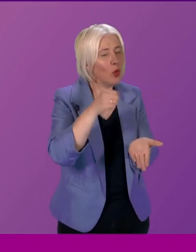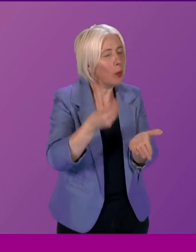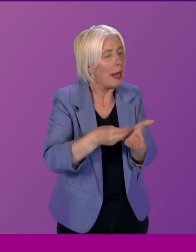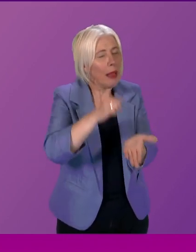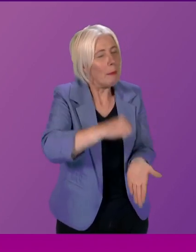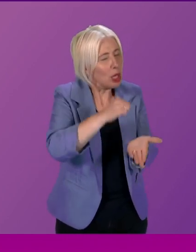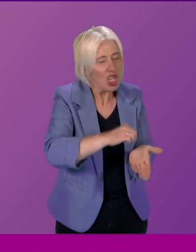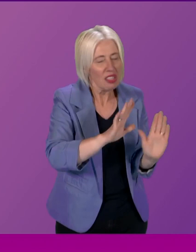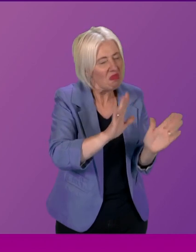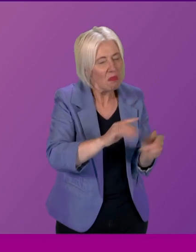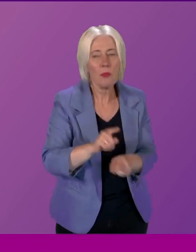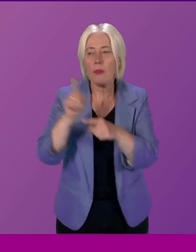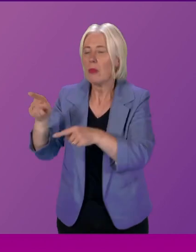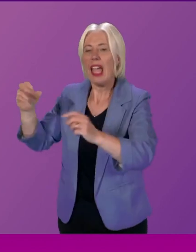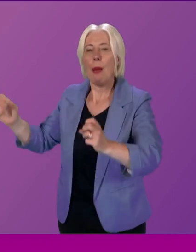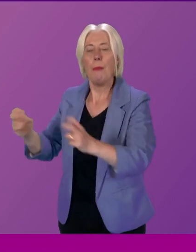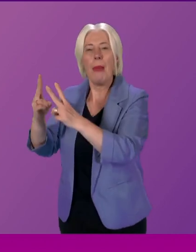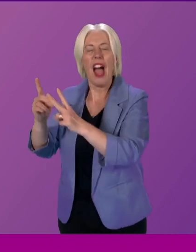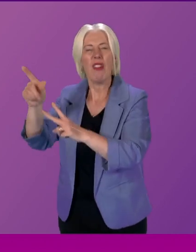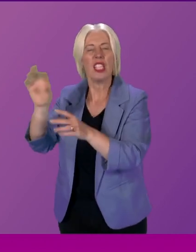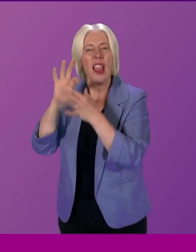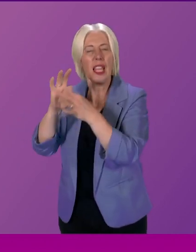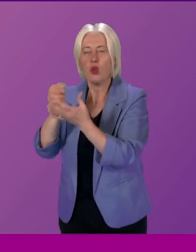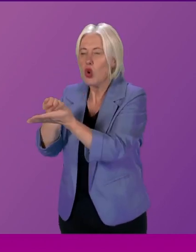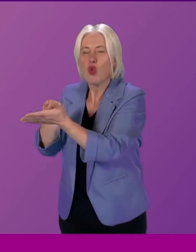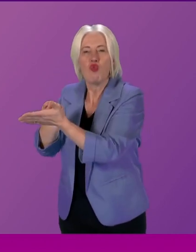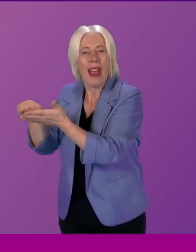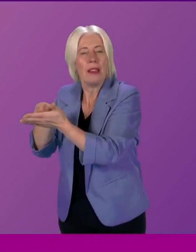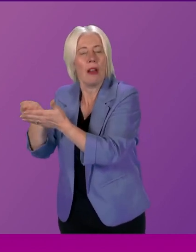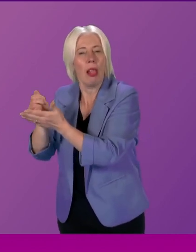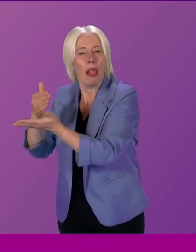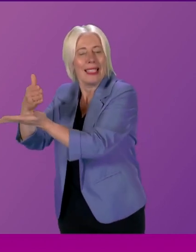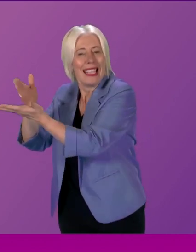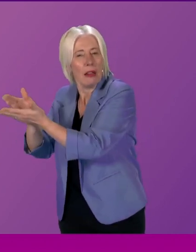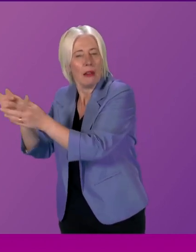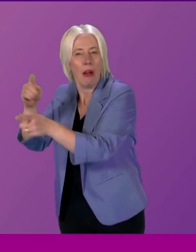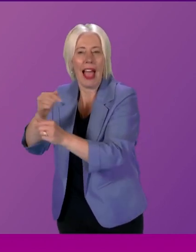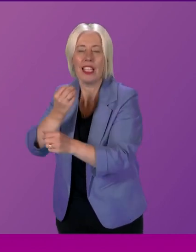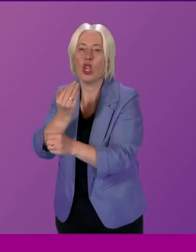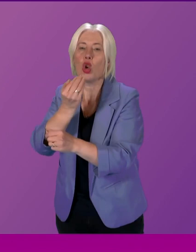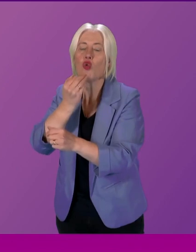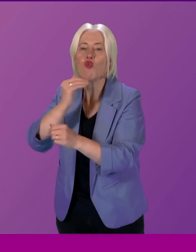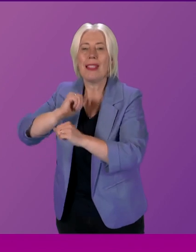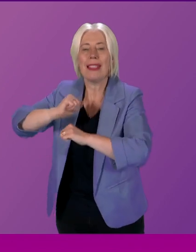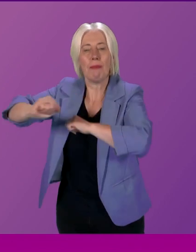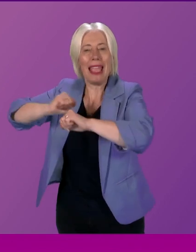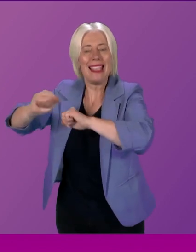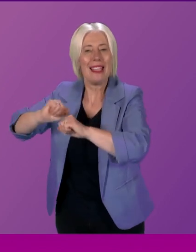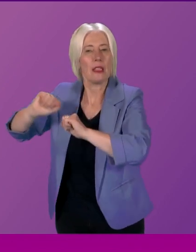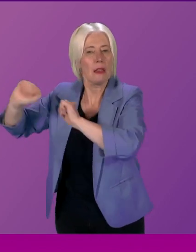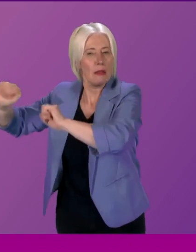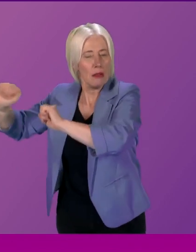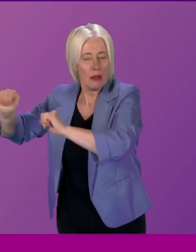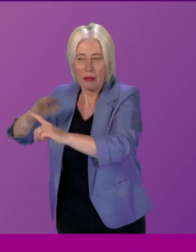In Paris, it was about issues relating to the rental sector and to green spaces in the city. In Dublin, in